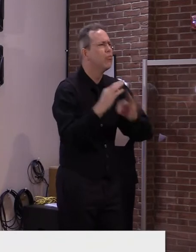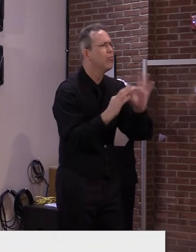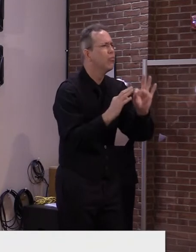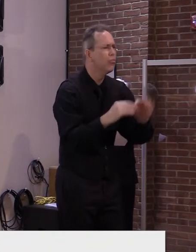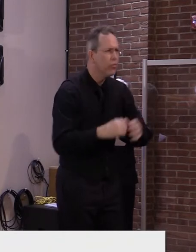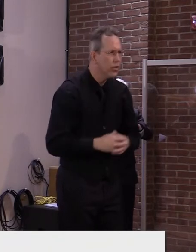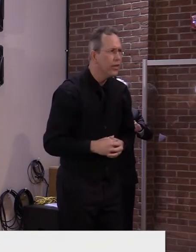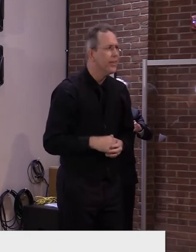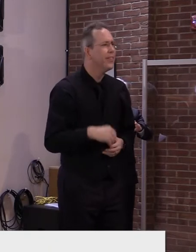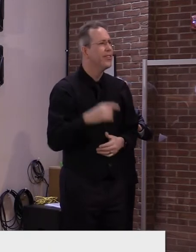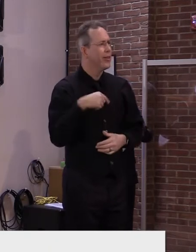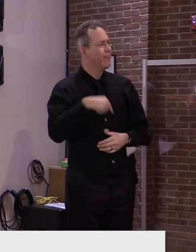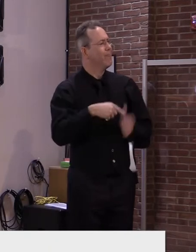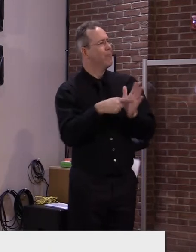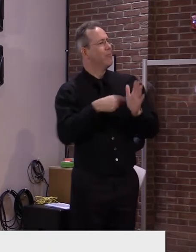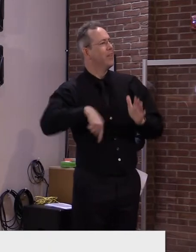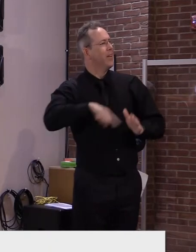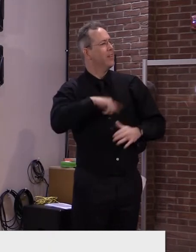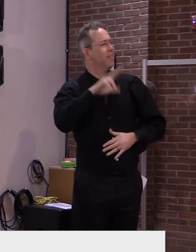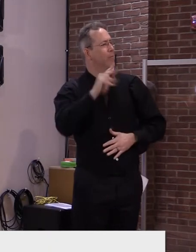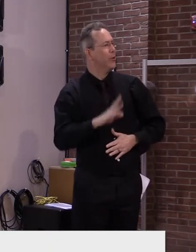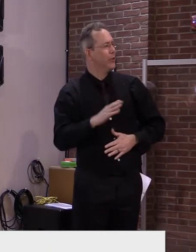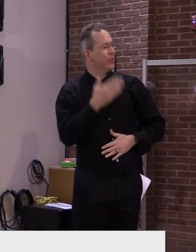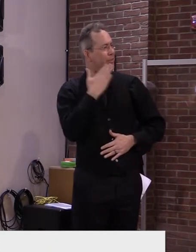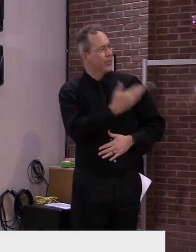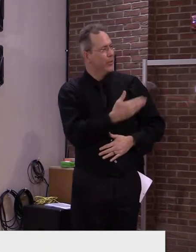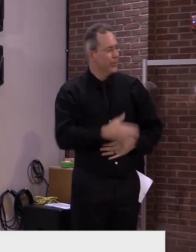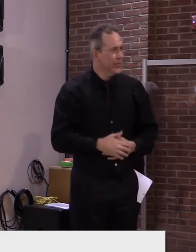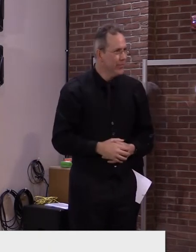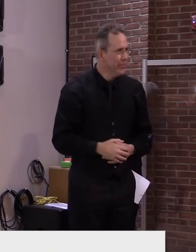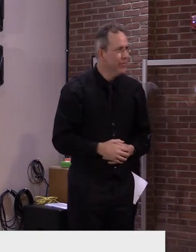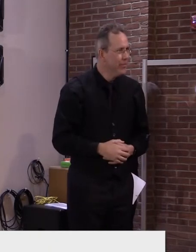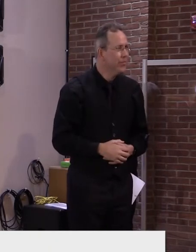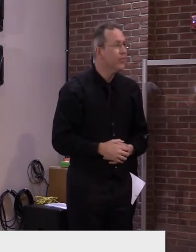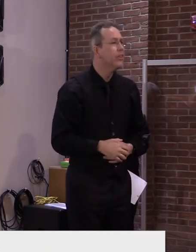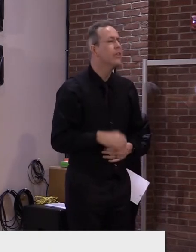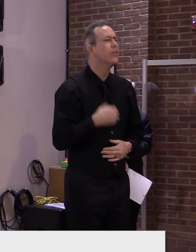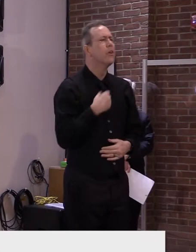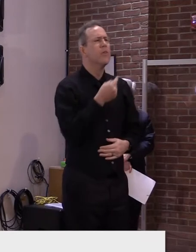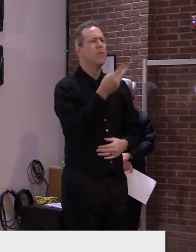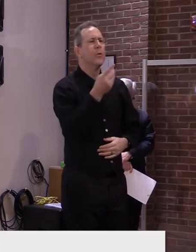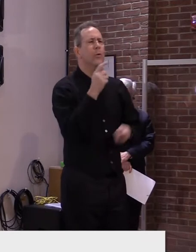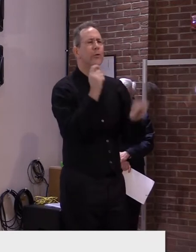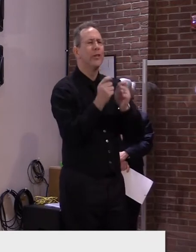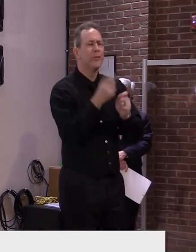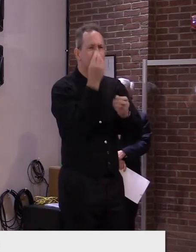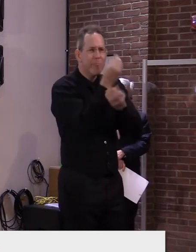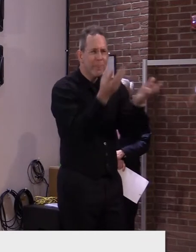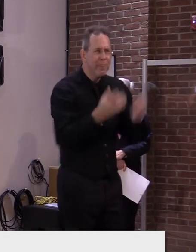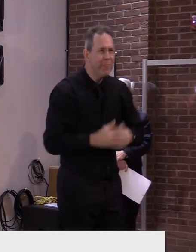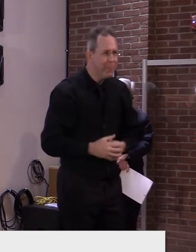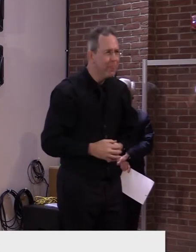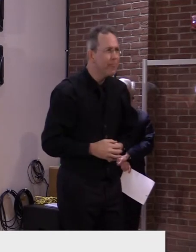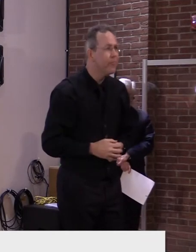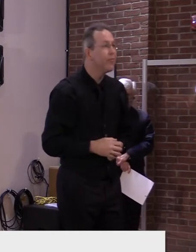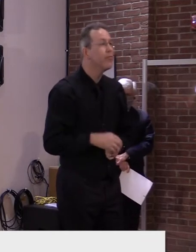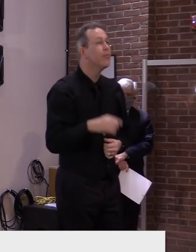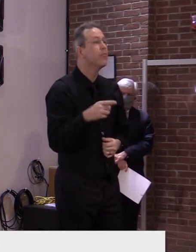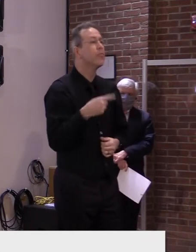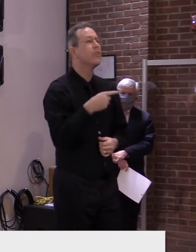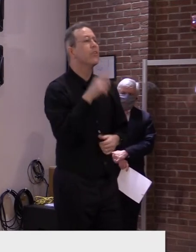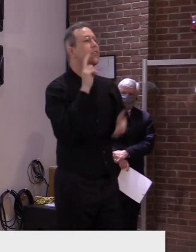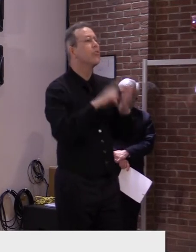announcing a couple of changes to our guidance today. In a few minutes, Secretary Smith will talk about changes to long-term care facility